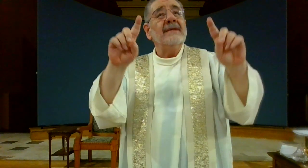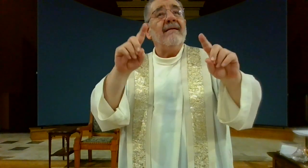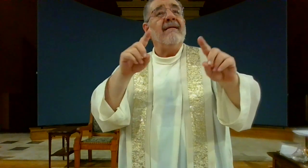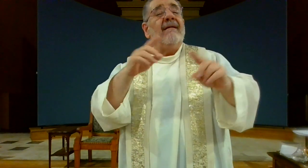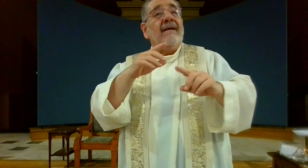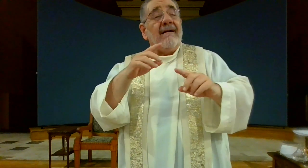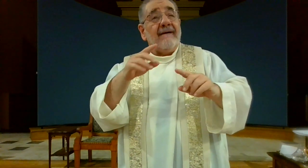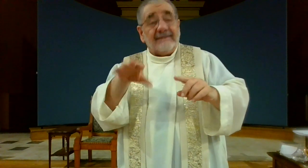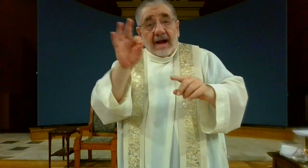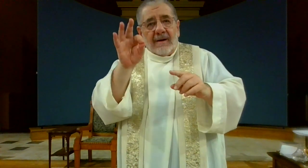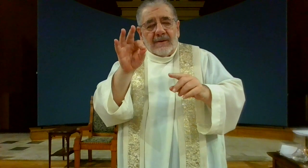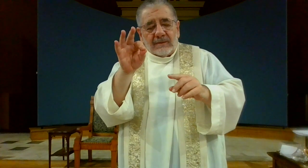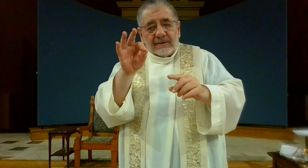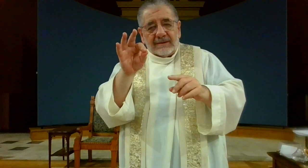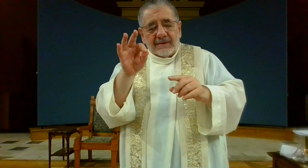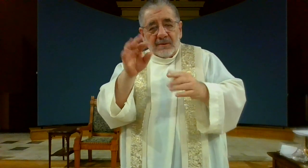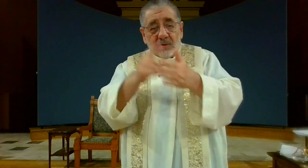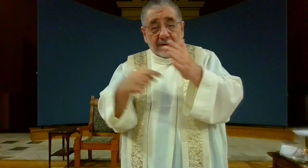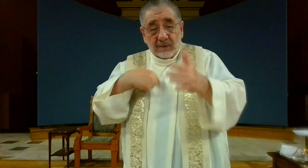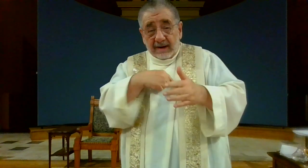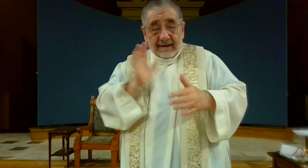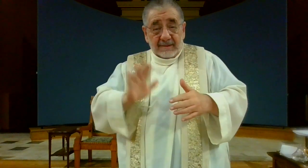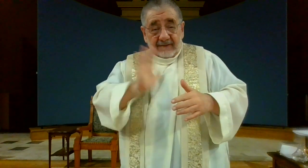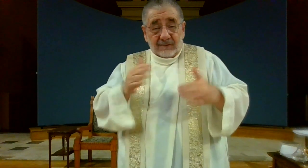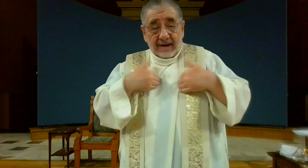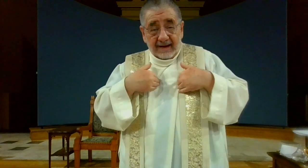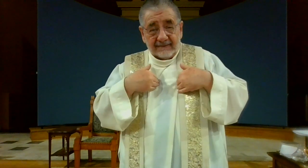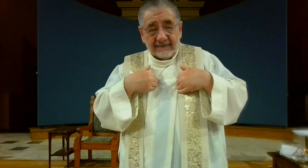saw each other again we rediscovered what we had.